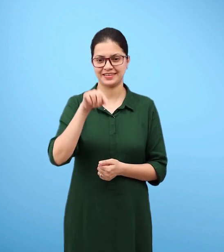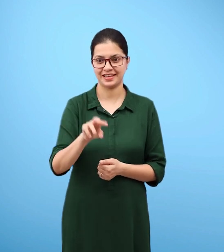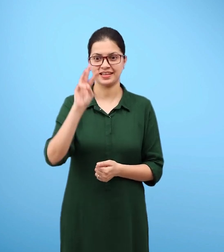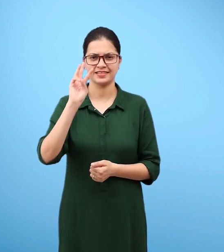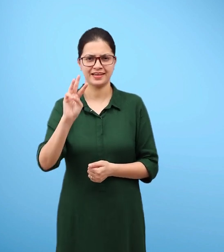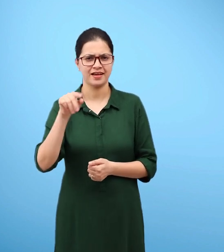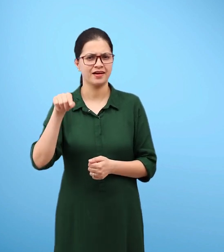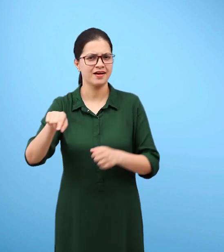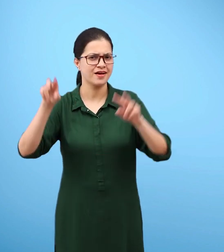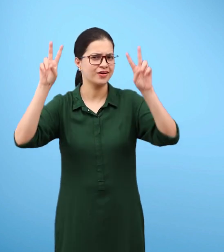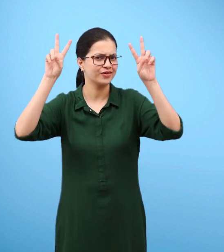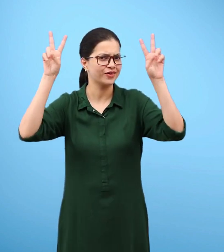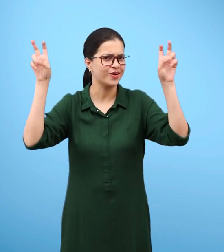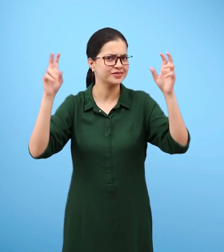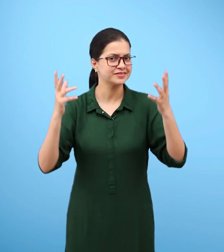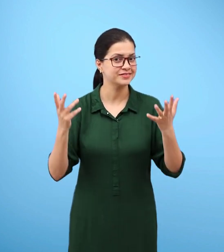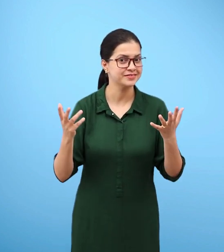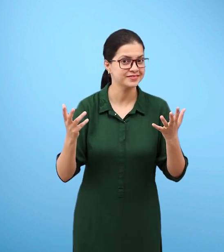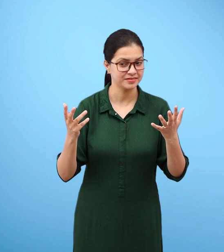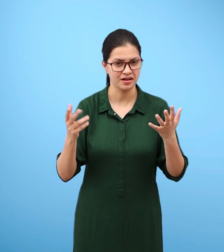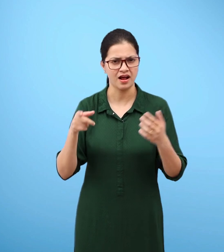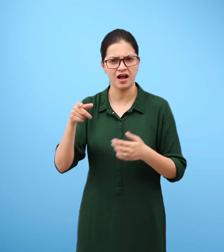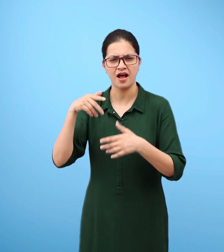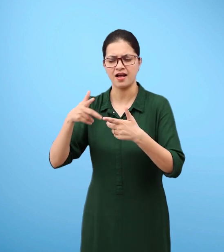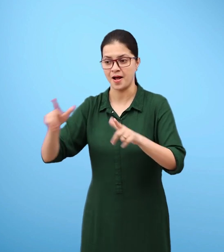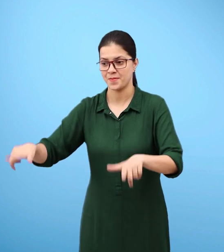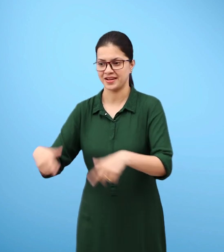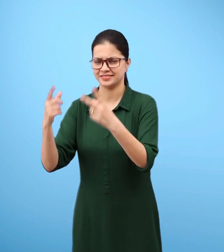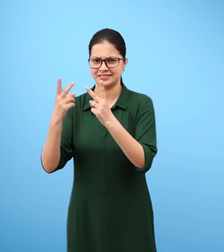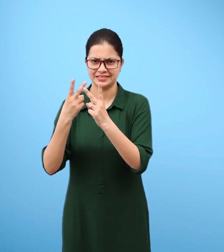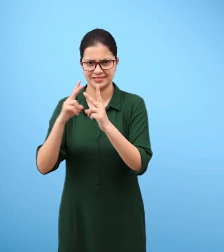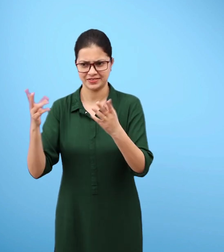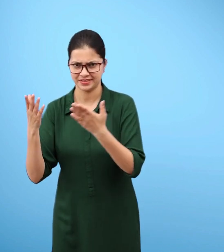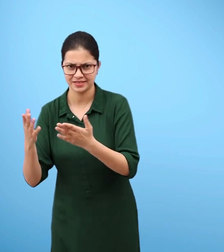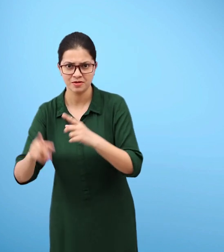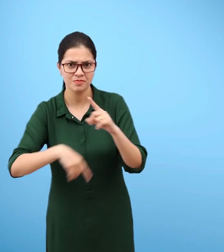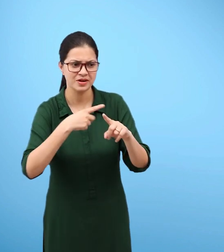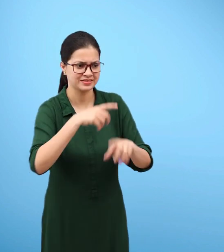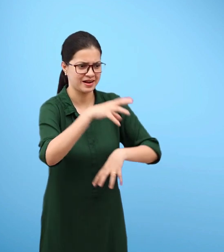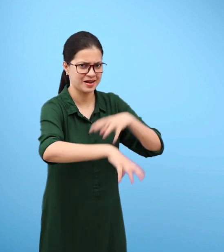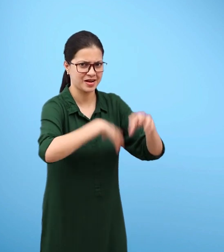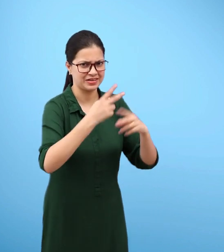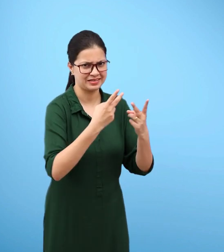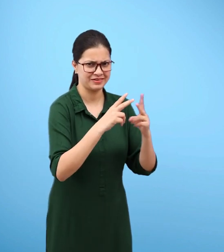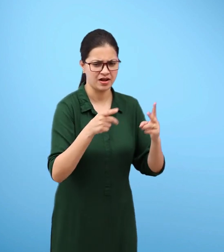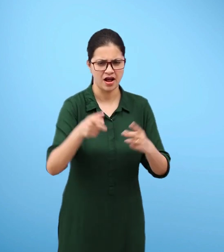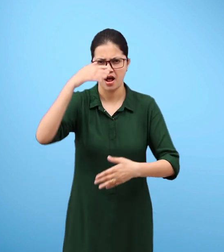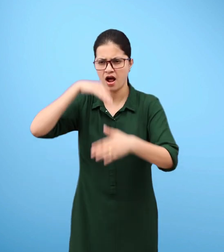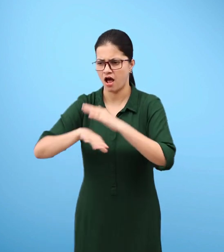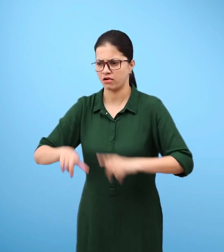.9 shows composition of air. Figure.3 How does oxygen become